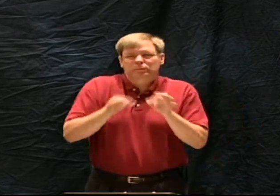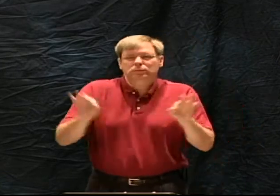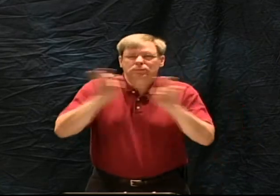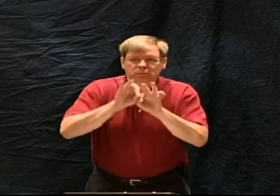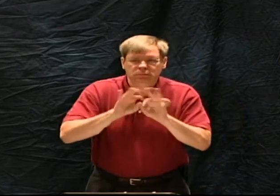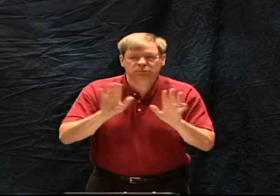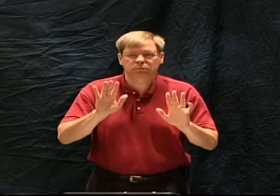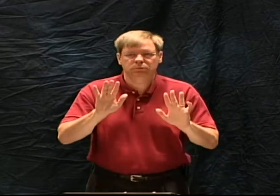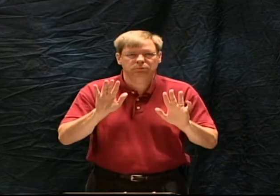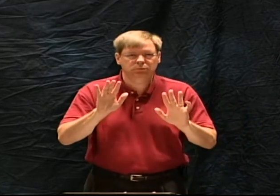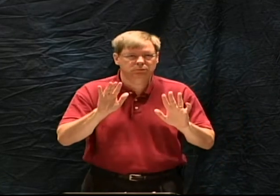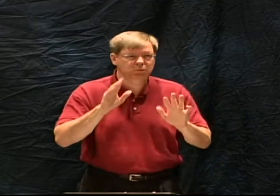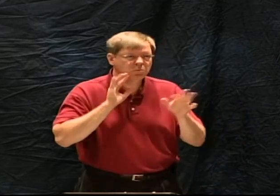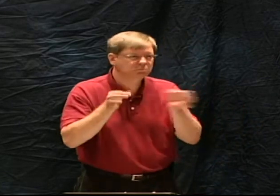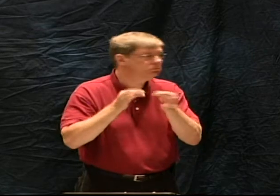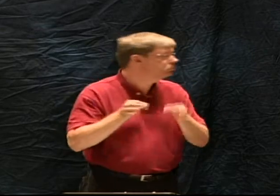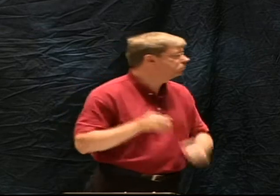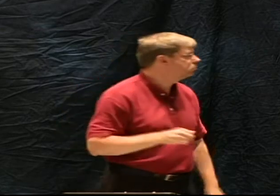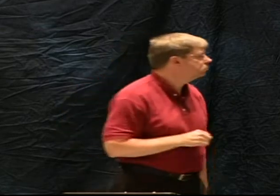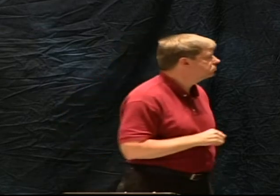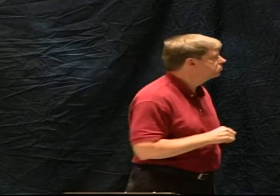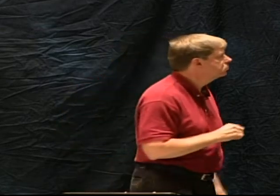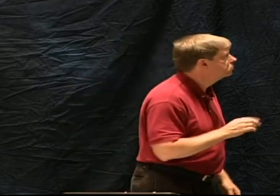verbal inspiration a little bit later.